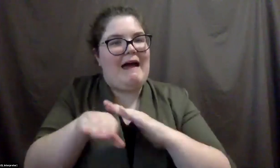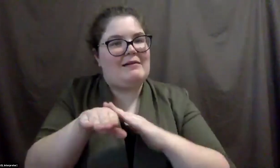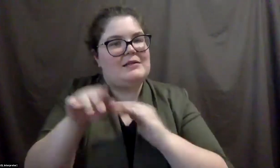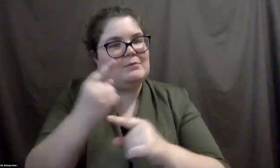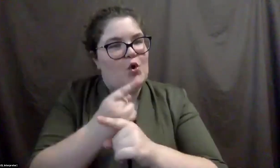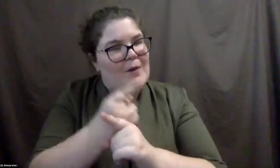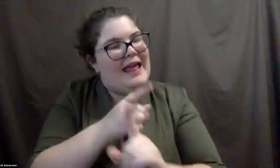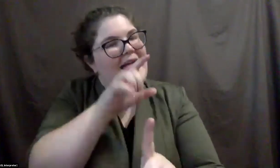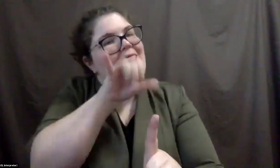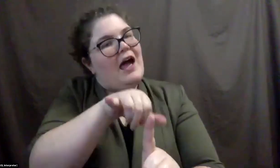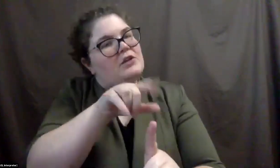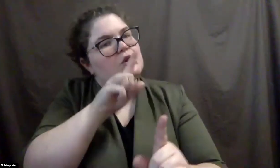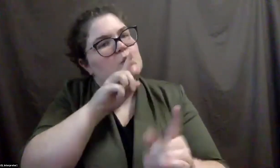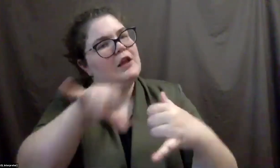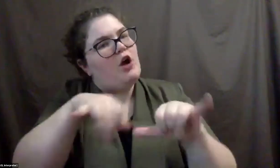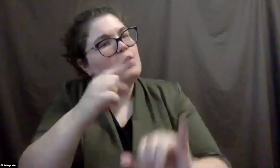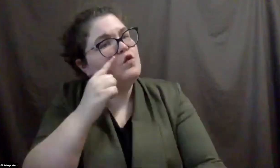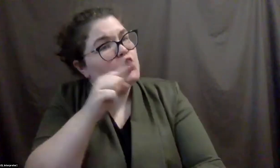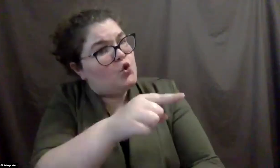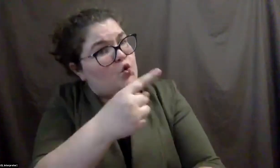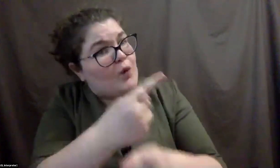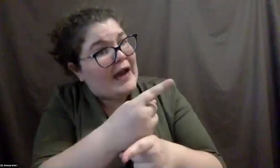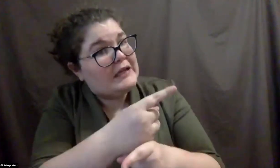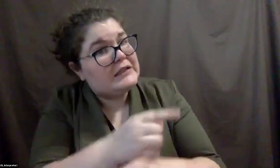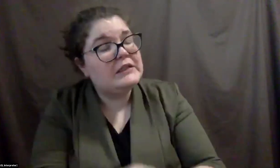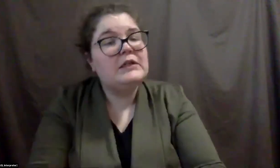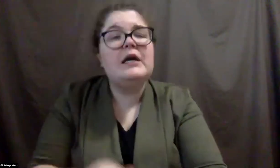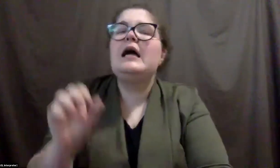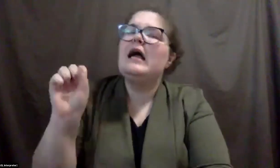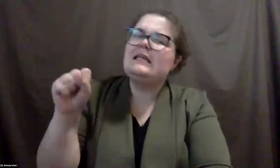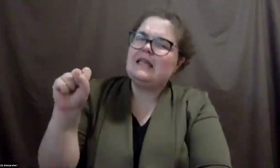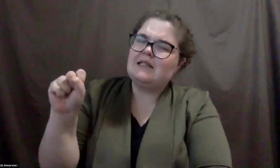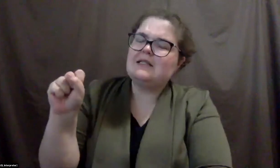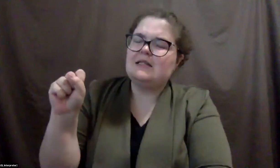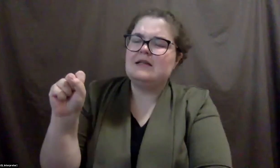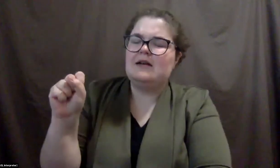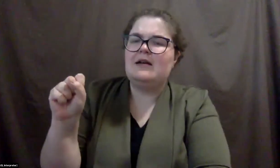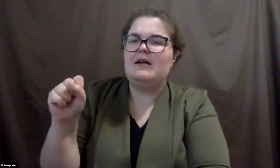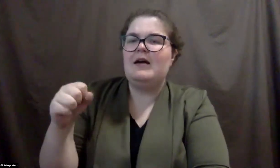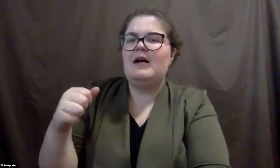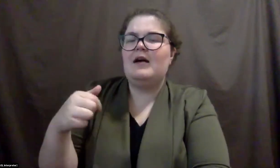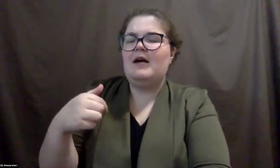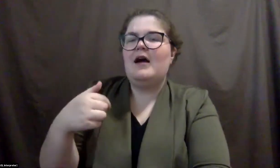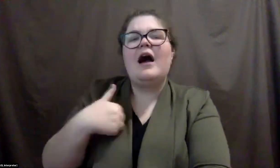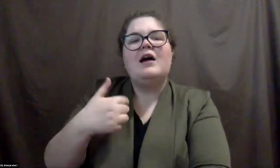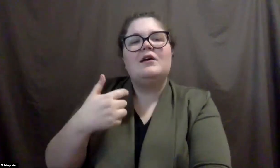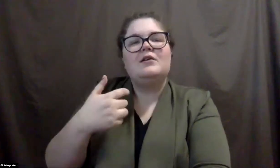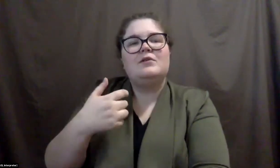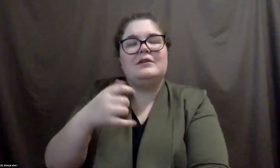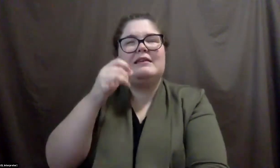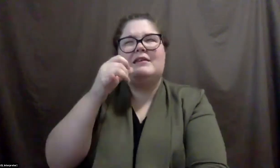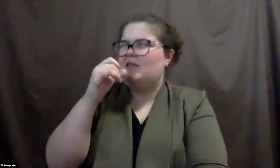it. Those are kind of common things for you, right? Yeah, I think, um, I mean, I was talking to a couple of artists